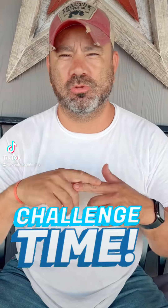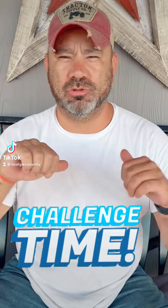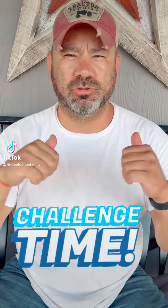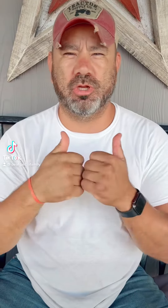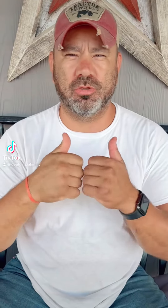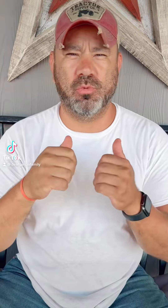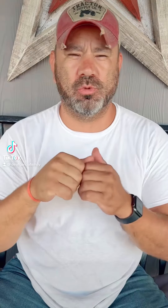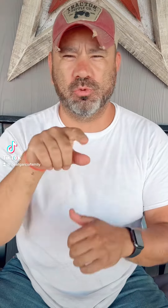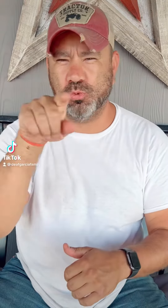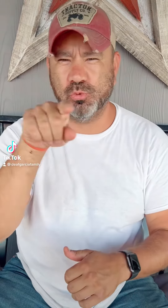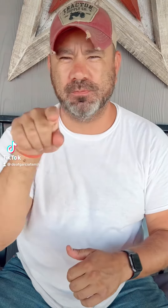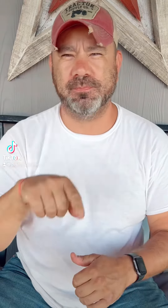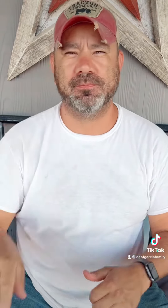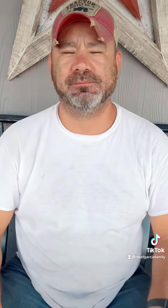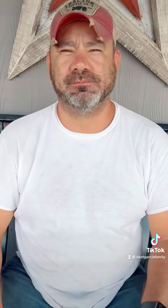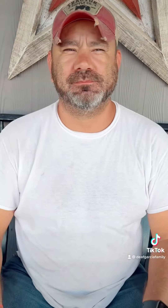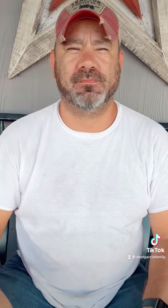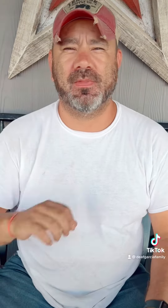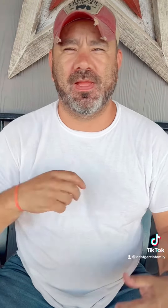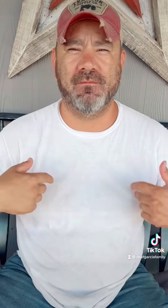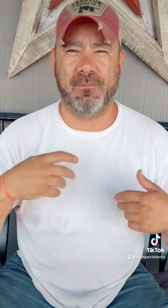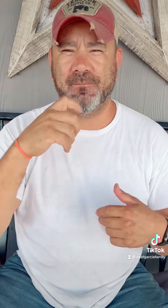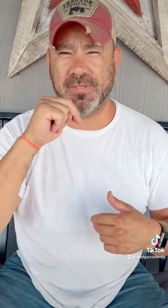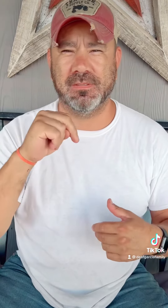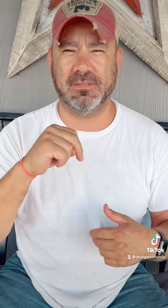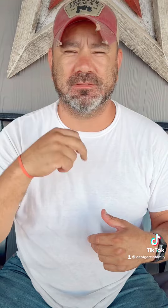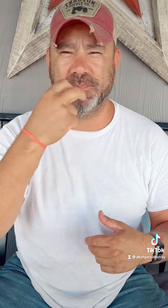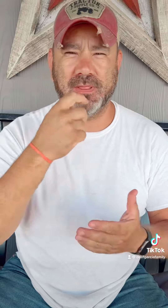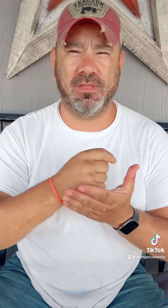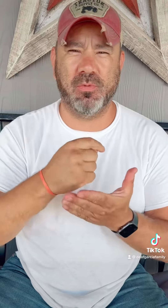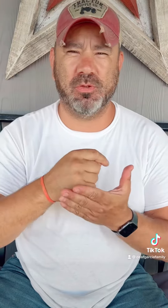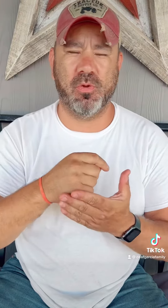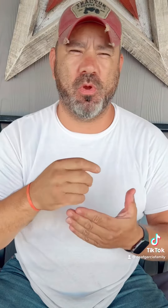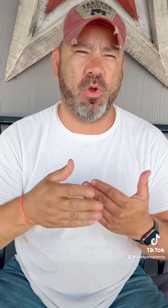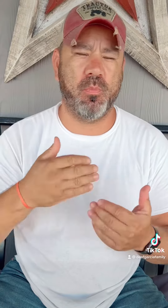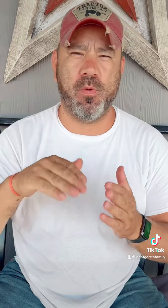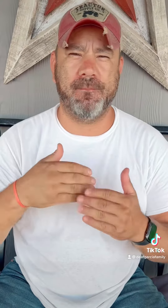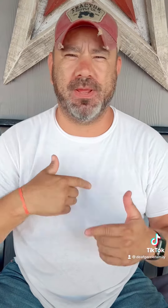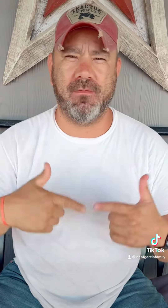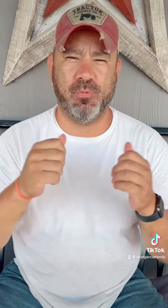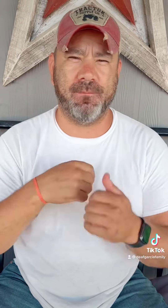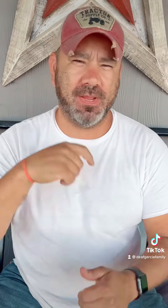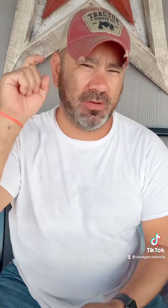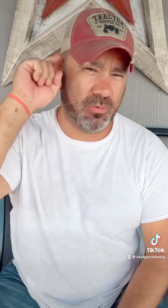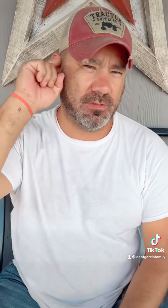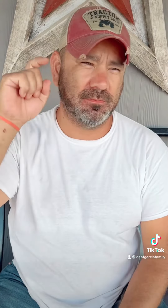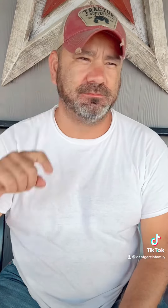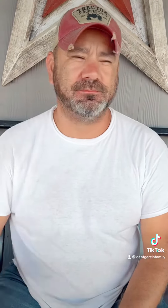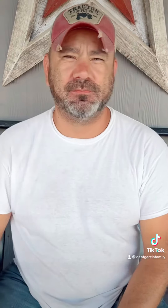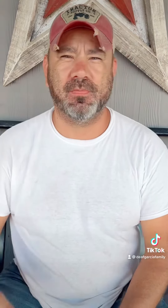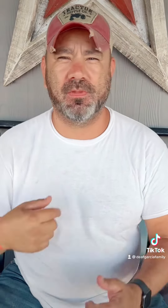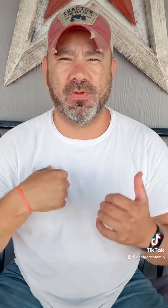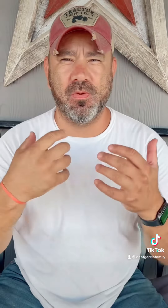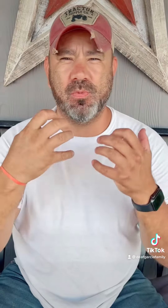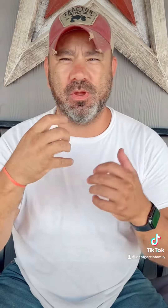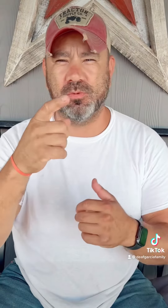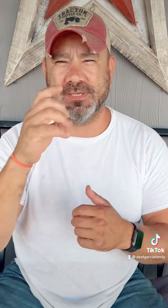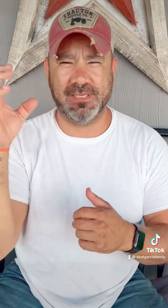Hey, I want to challenge you guys. I have been in speech therapy almost all of my life and wearing hearing aids.